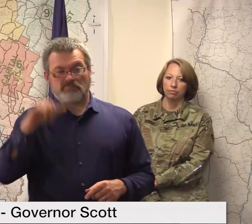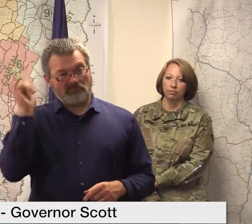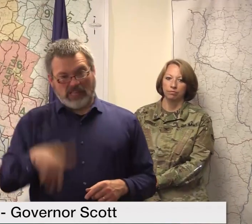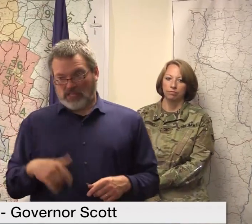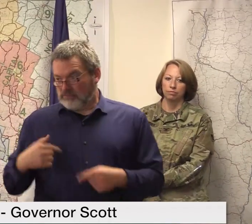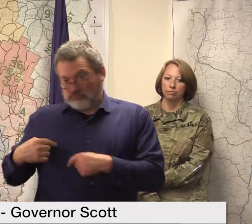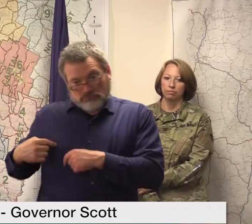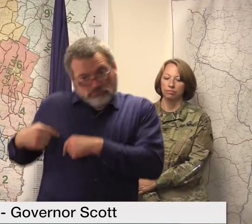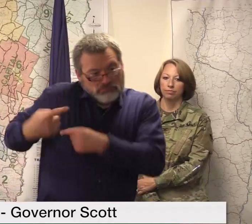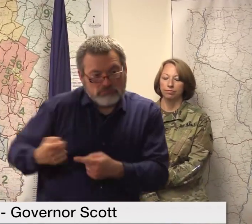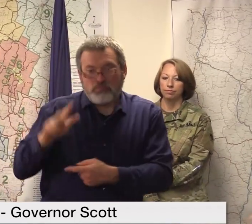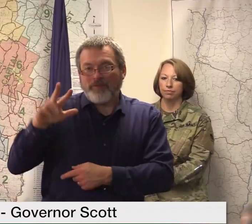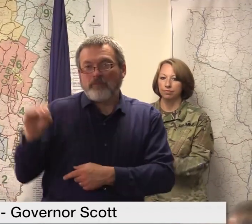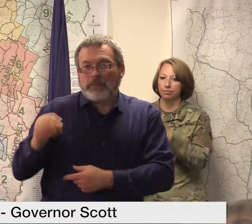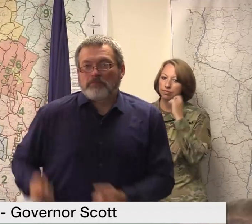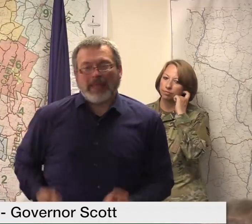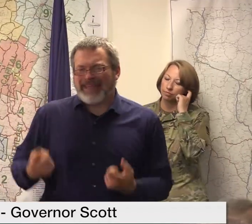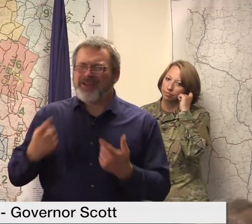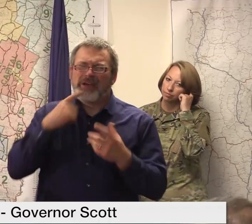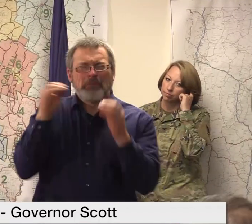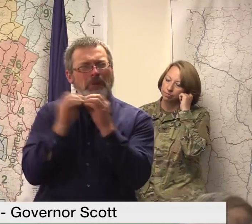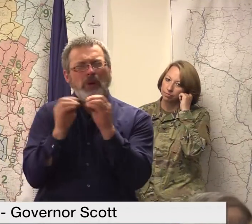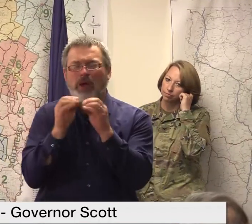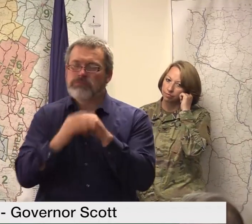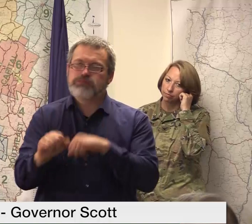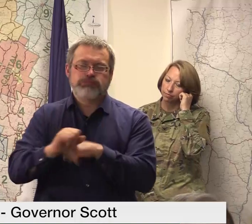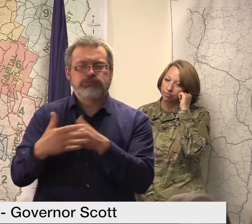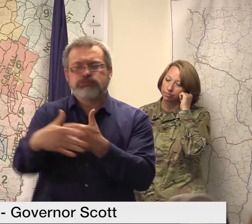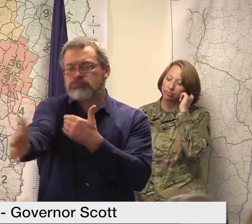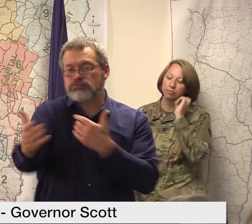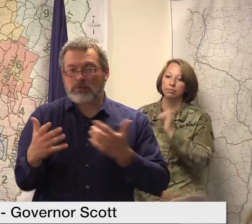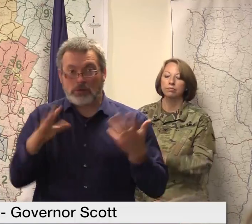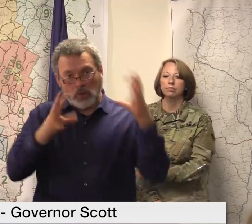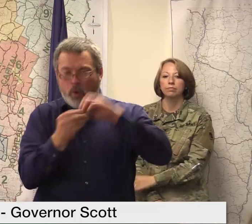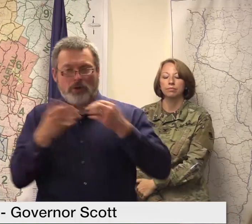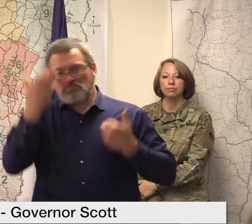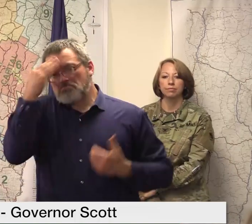over with and when Secretary Buttigieg was here